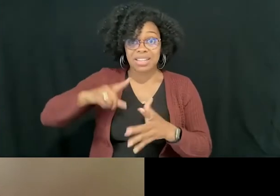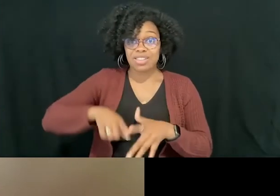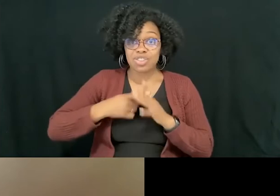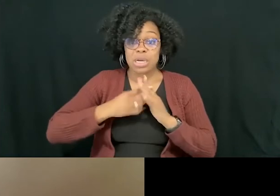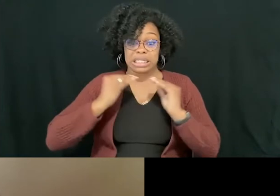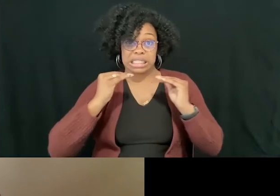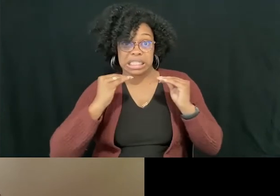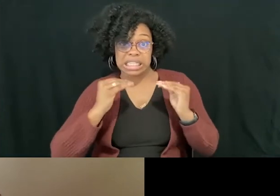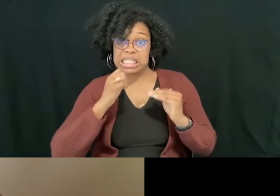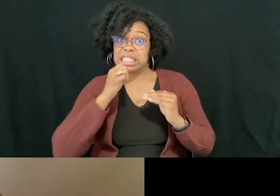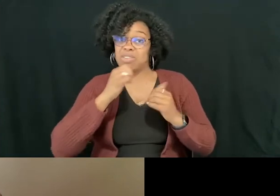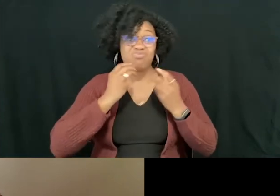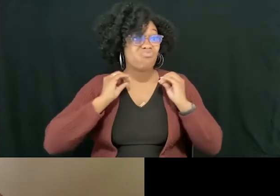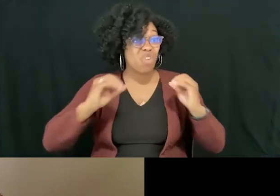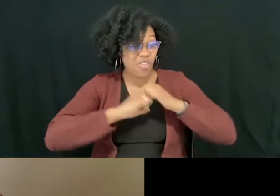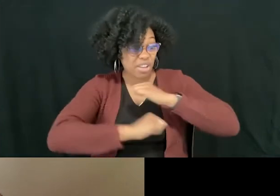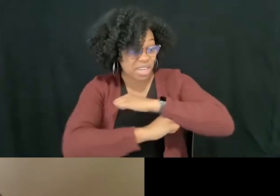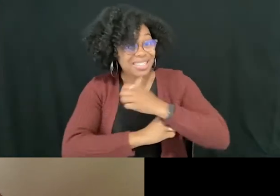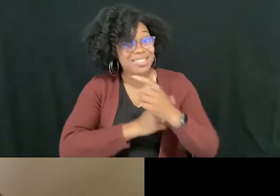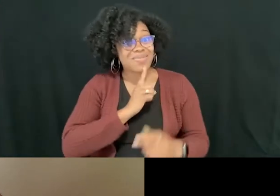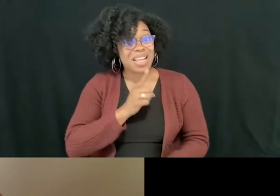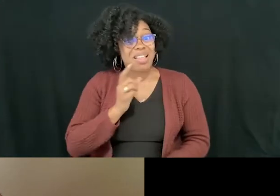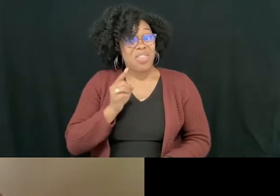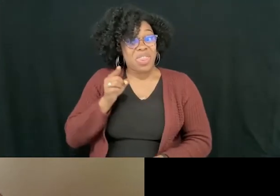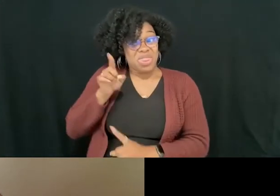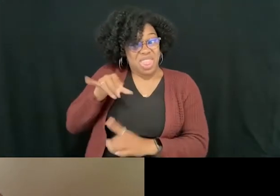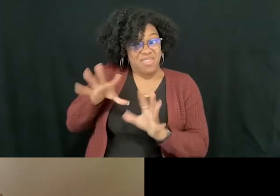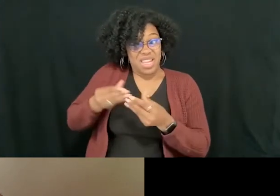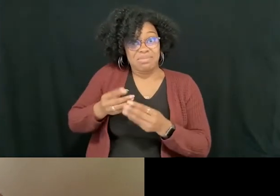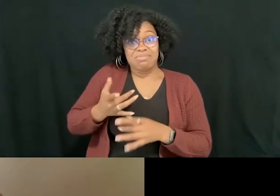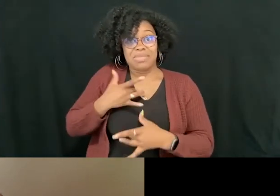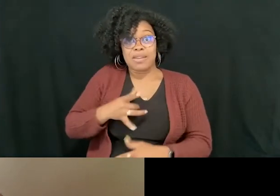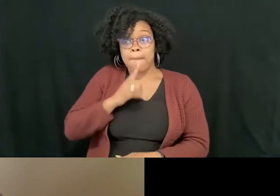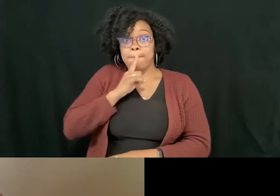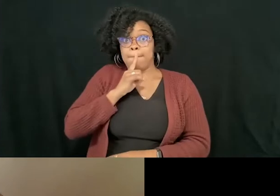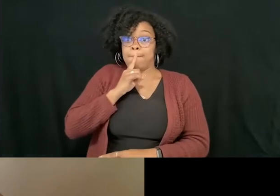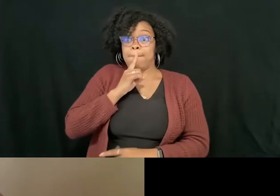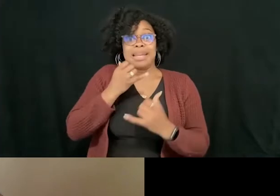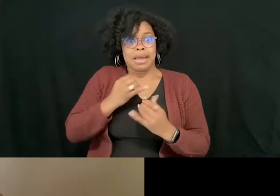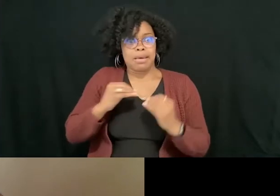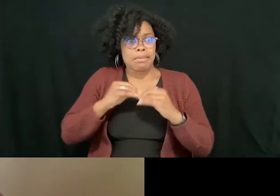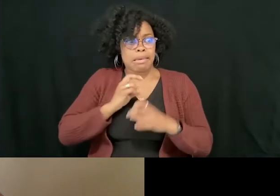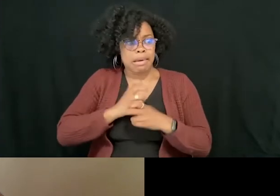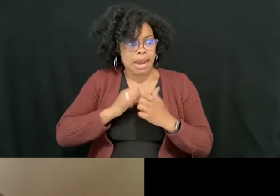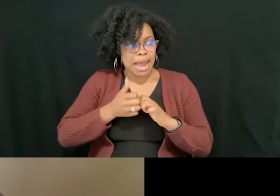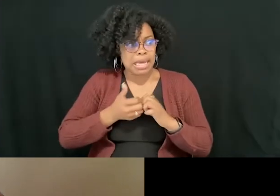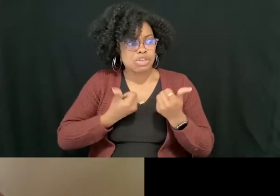foundation that ultimately find it harder to know how to show up in shame free ways. And